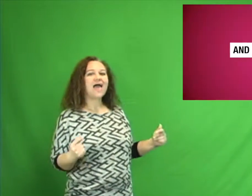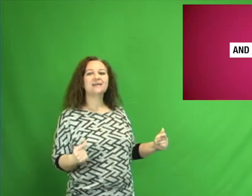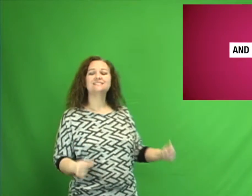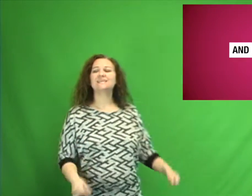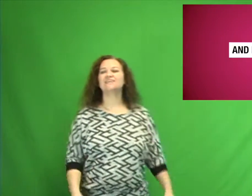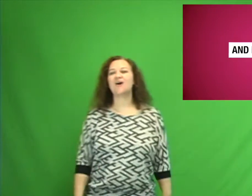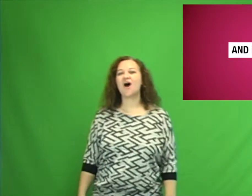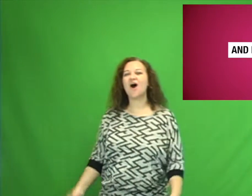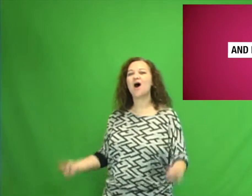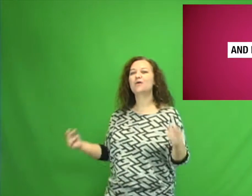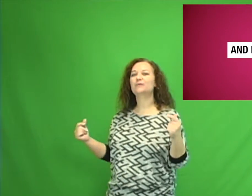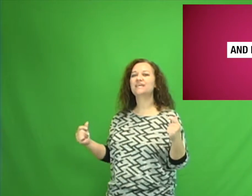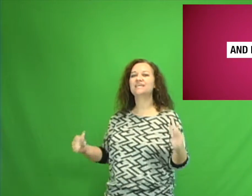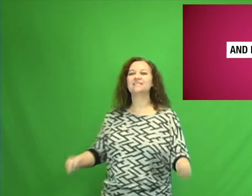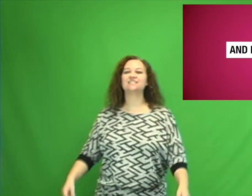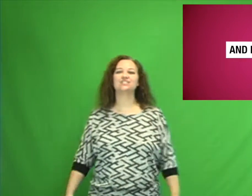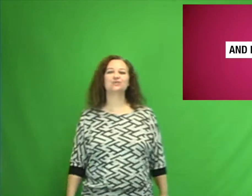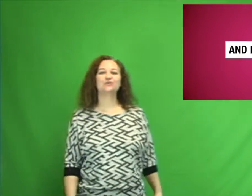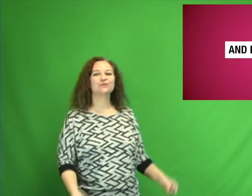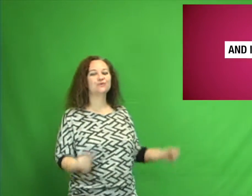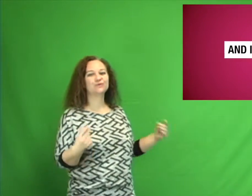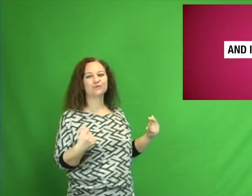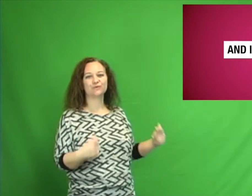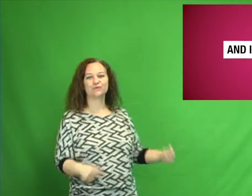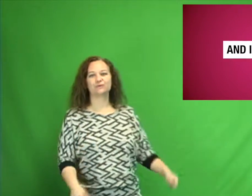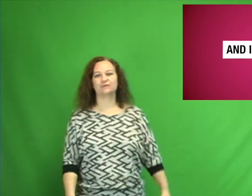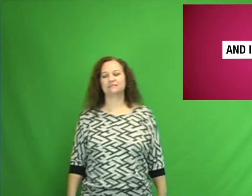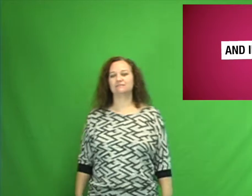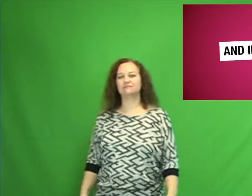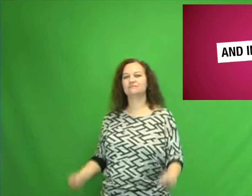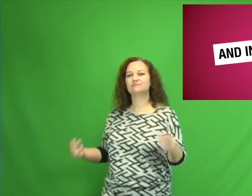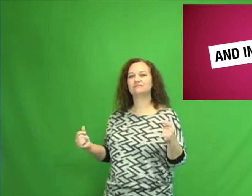And in all we do